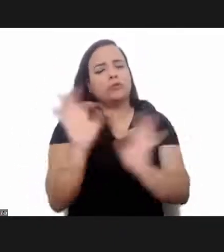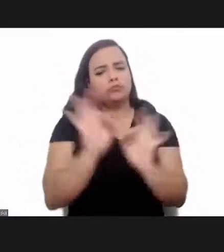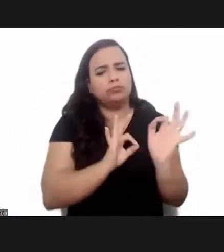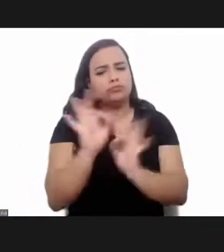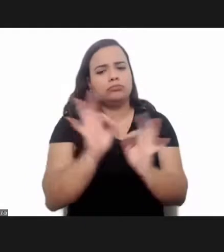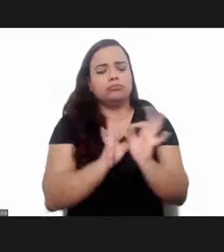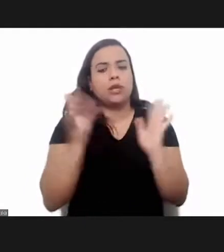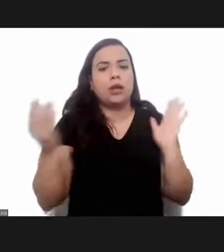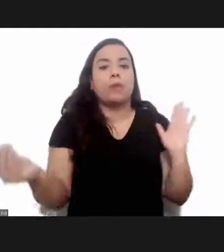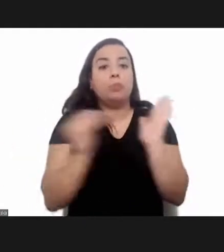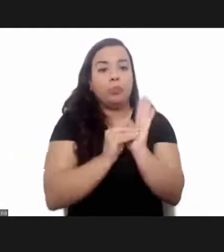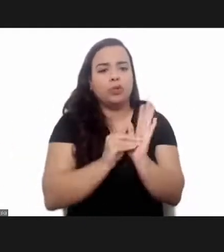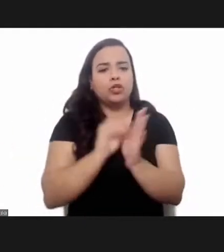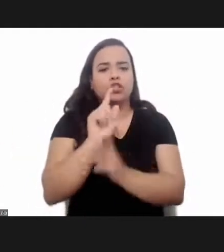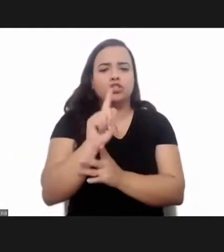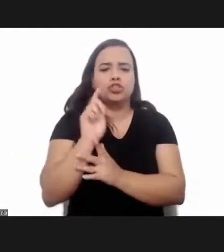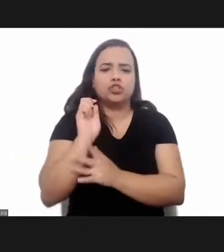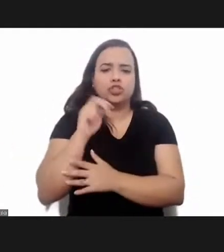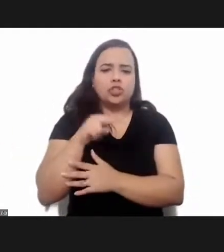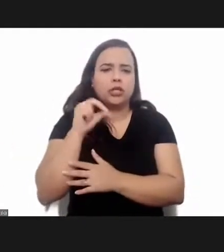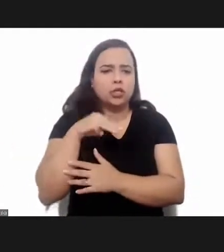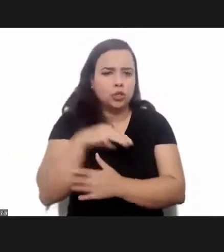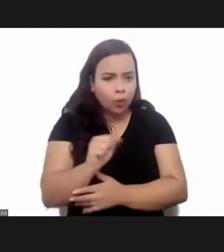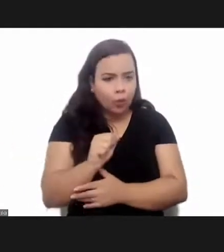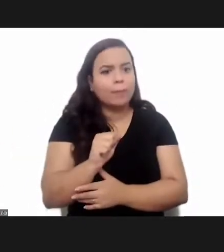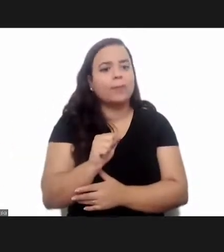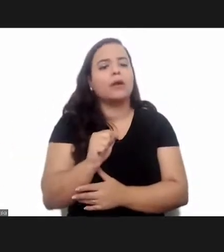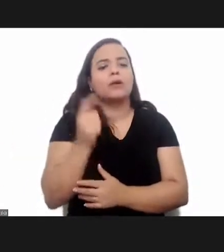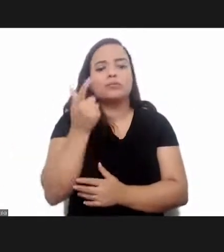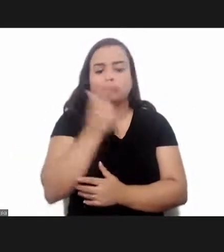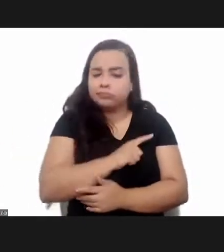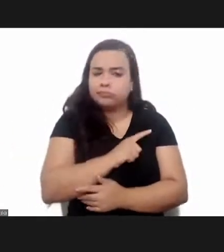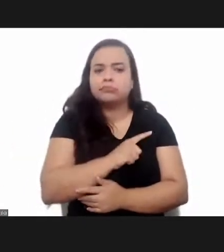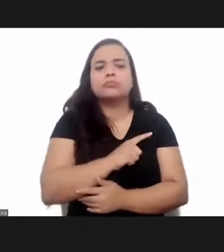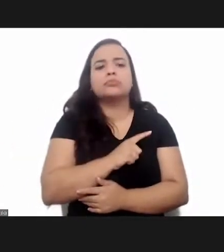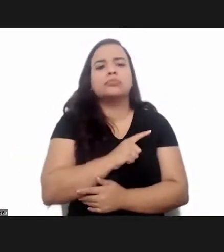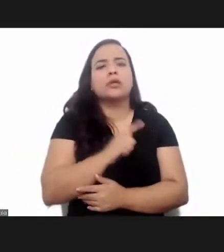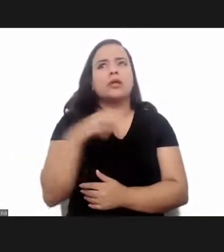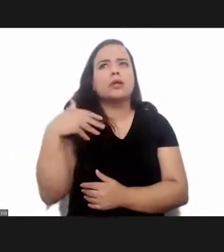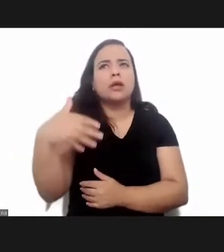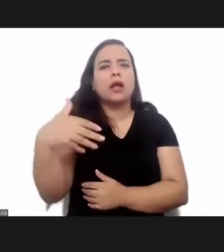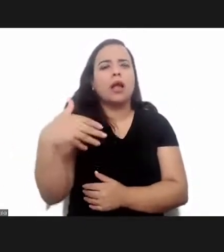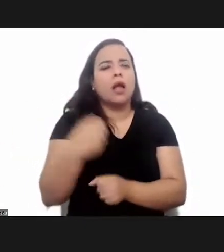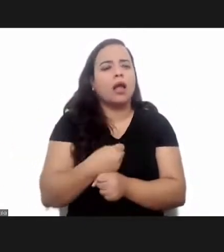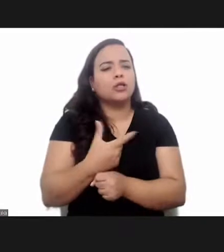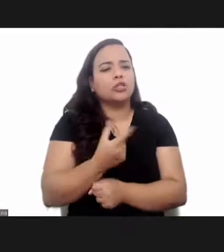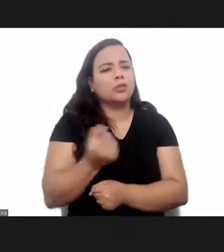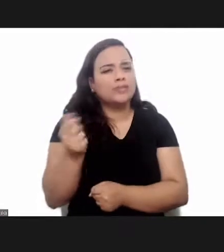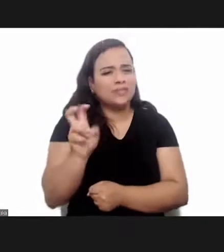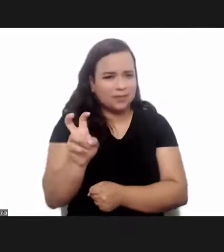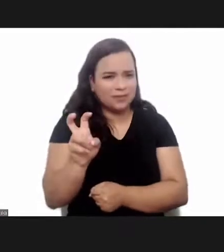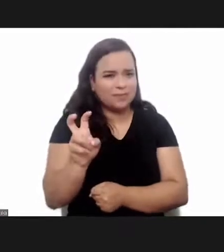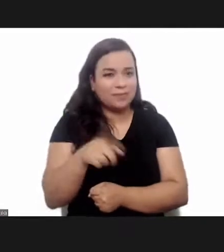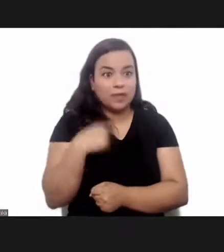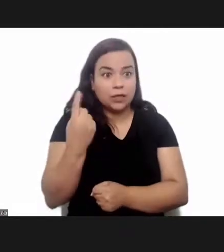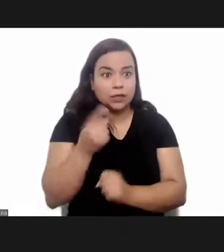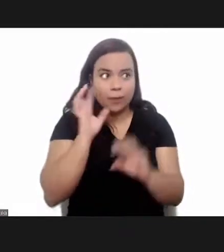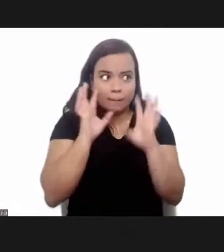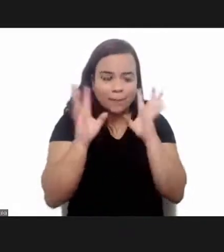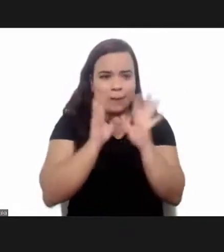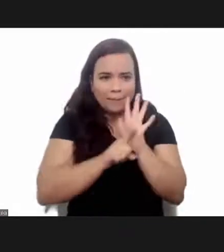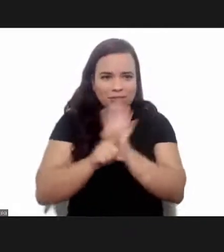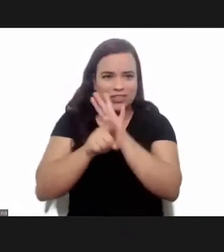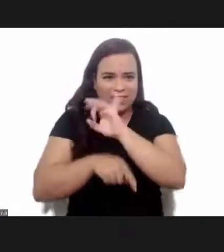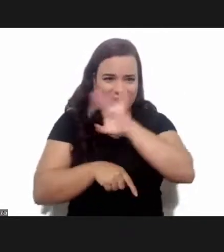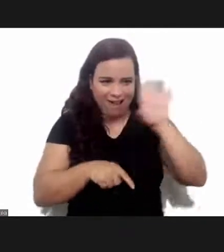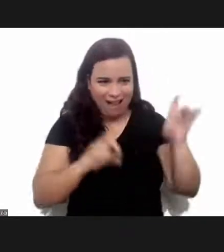published the genome of t cruzi was launched in 2005 for us individuals